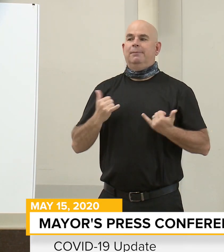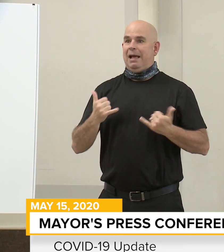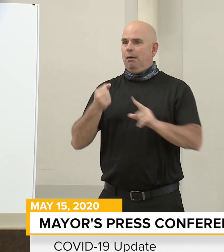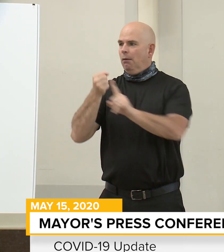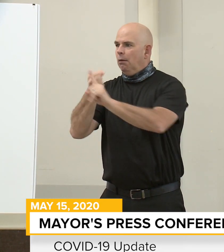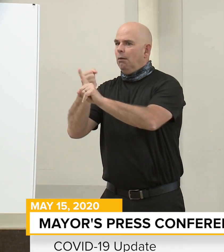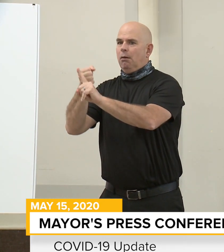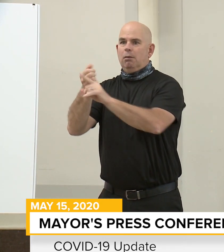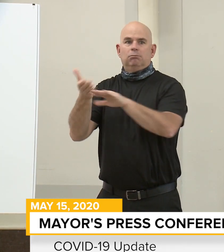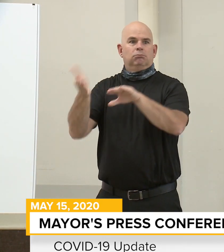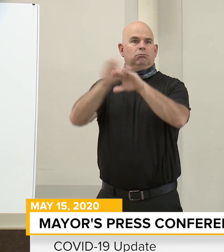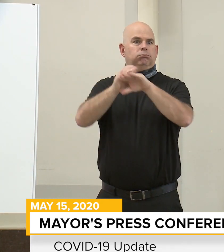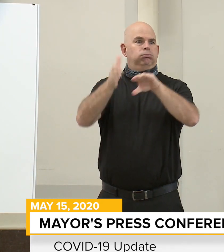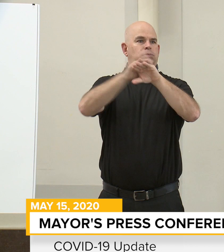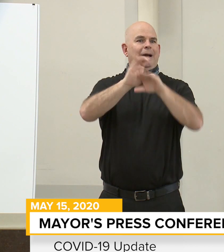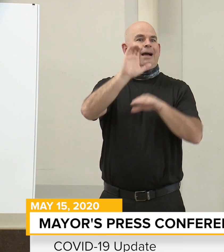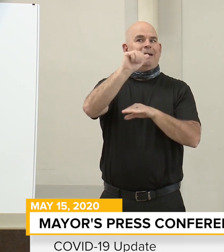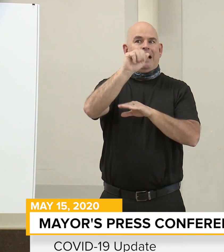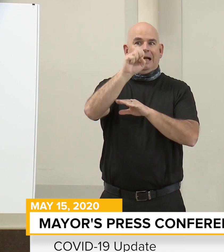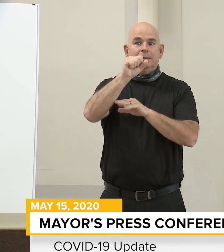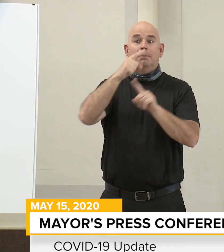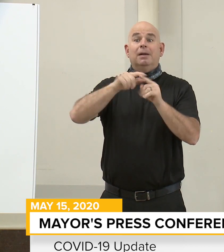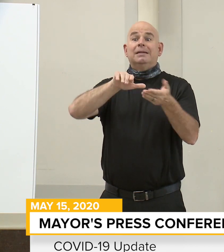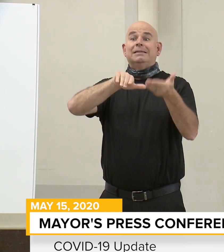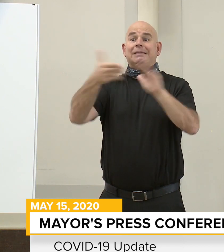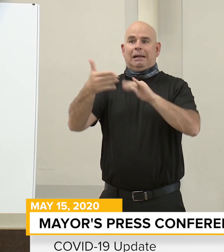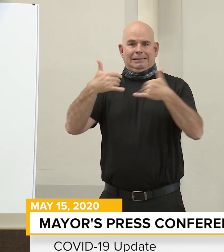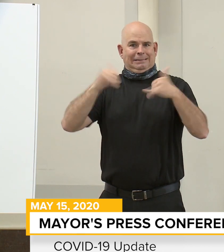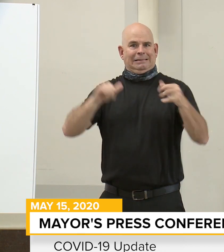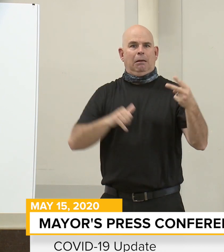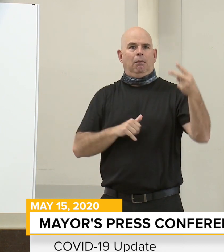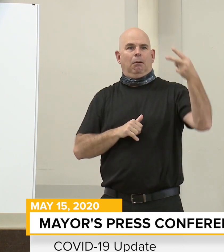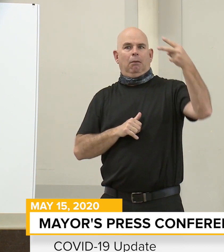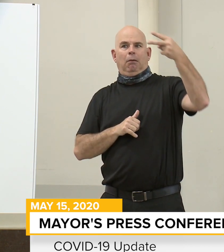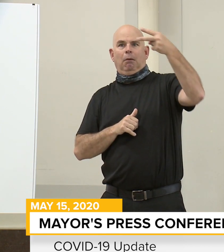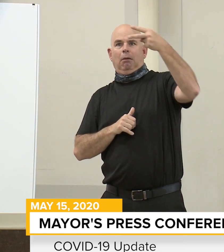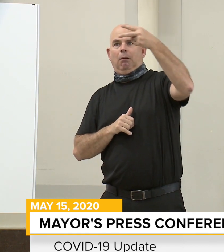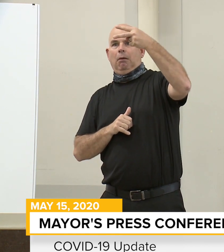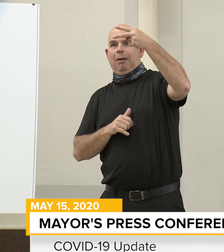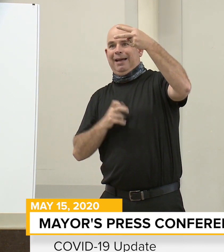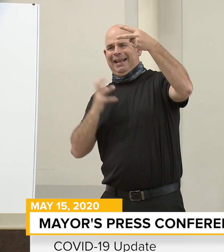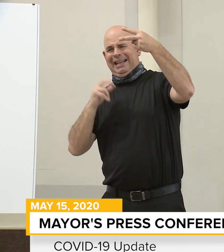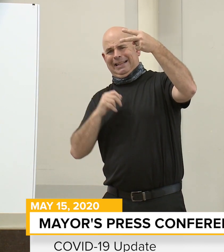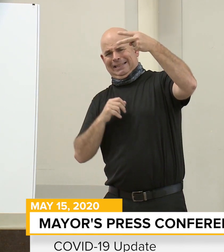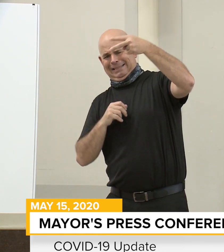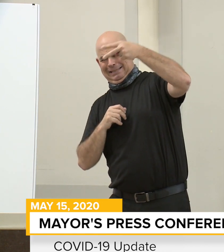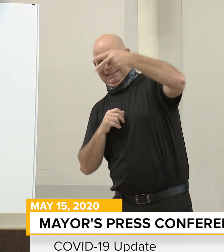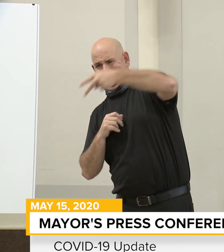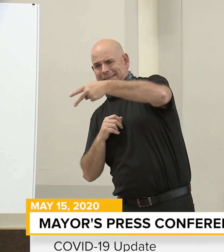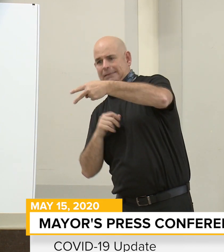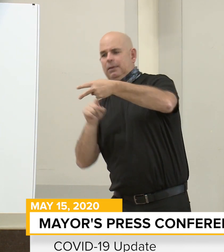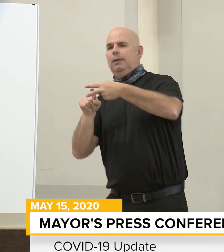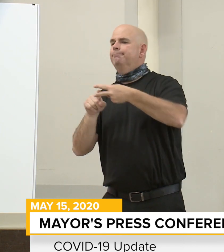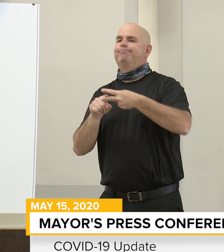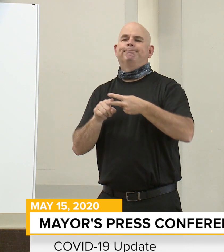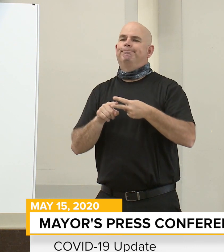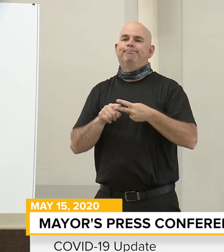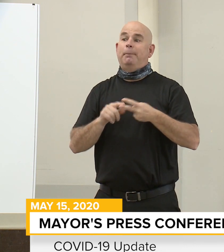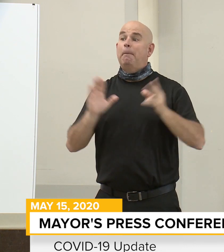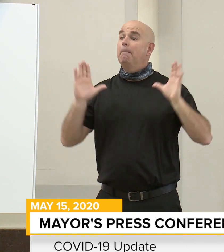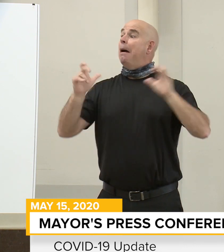the number of cases and deaths have continued to increase. We cannot lift a stay-at-home order until these increases stop.